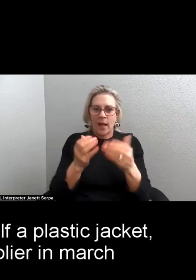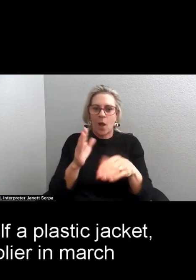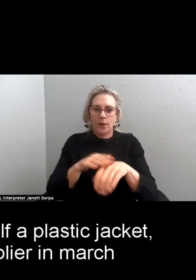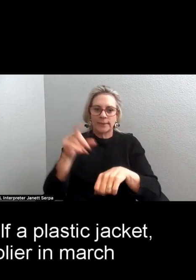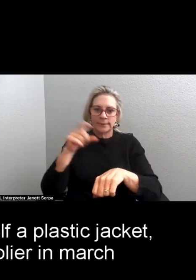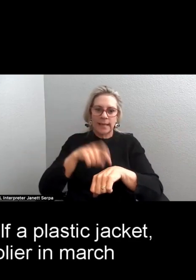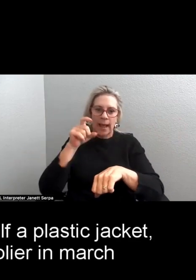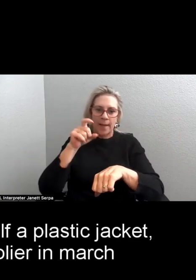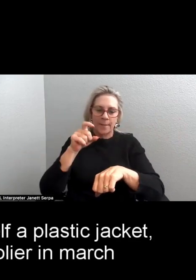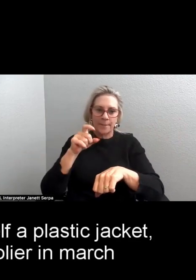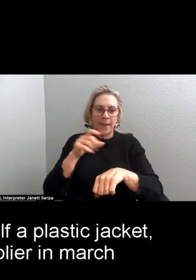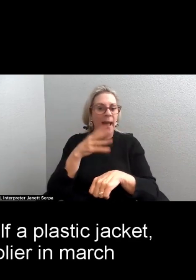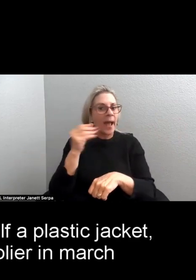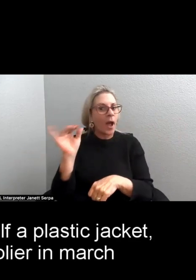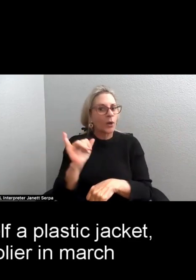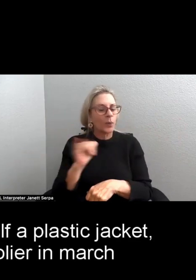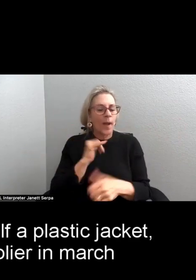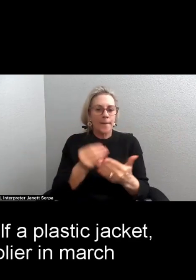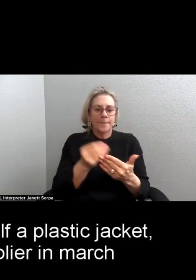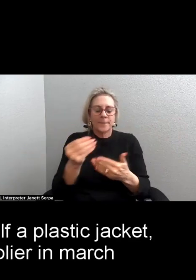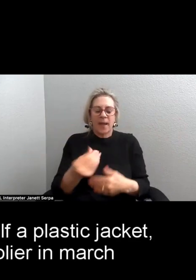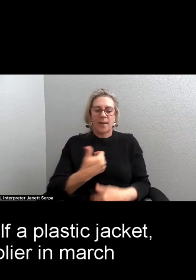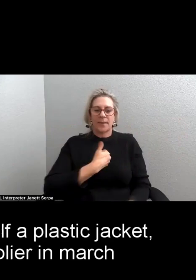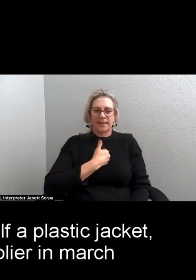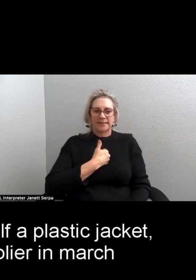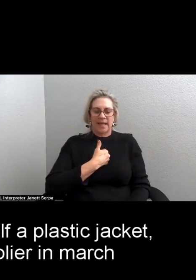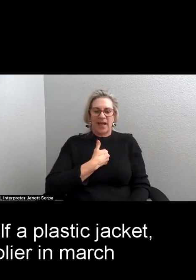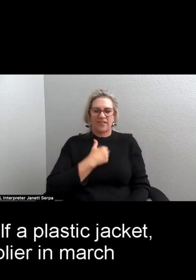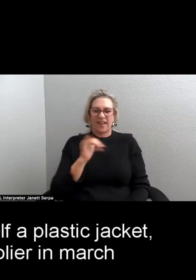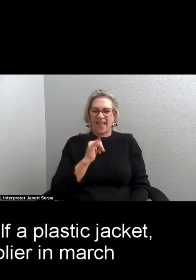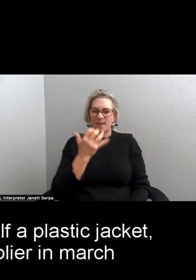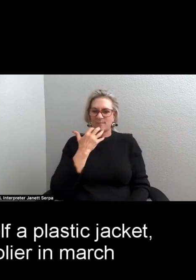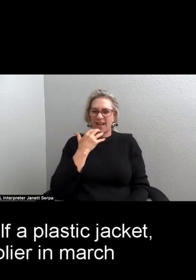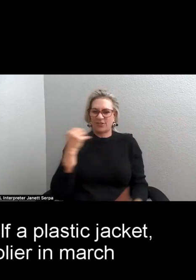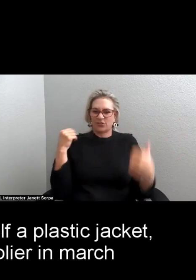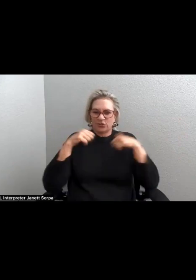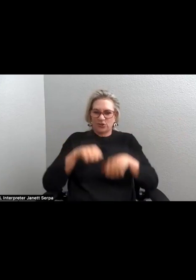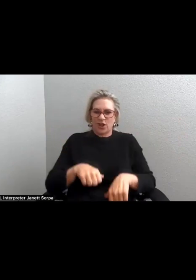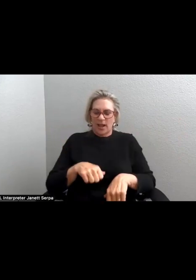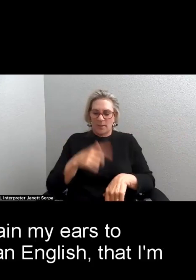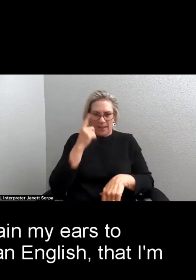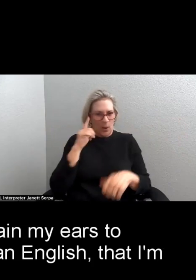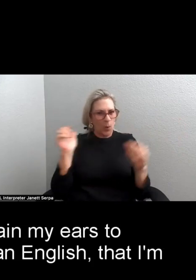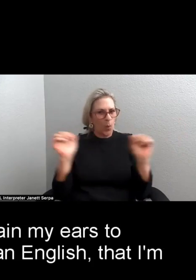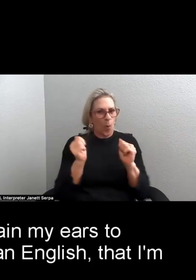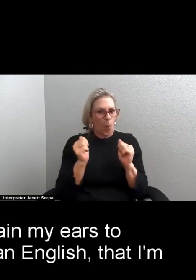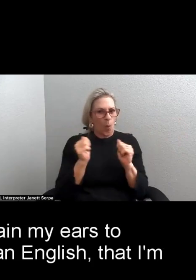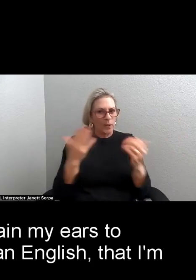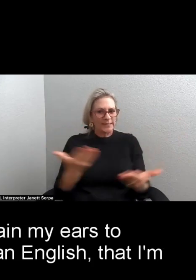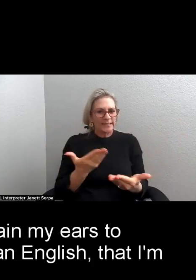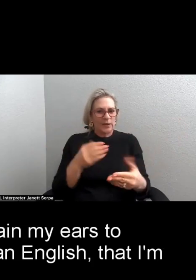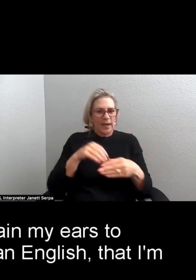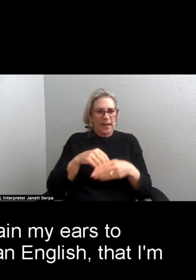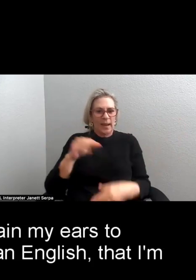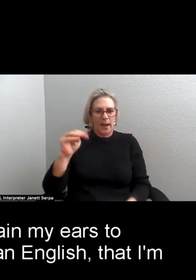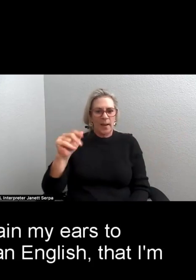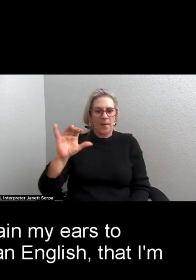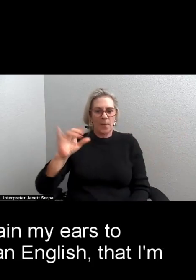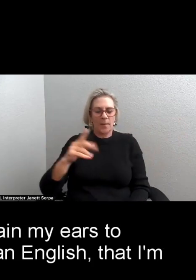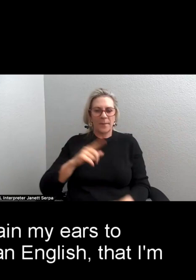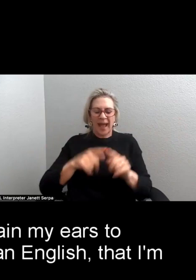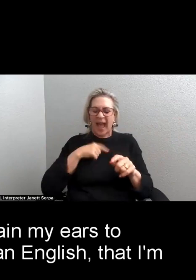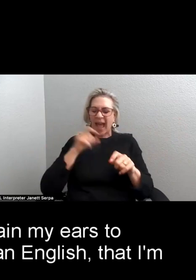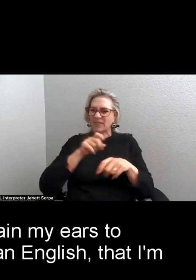bought myself a plasticky jacket because it's cold here in March, that I have to train my ears